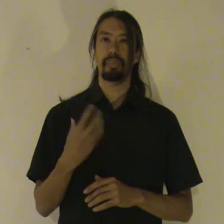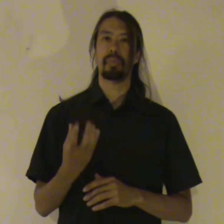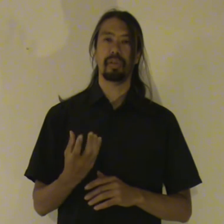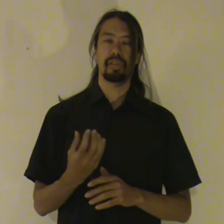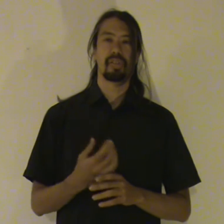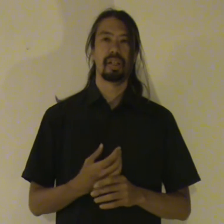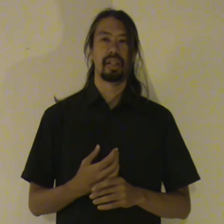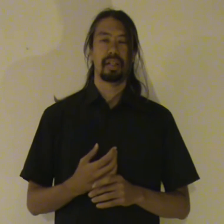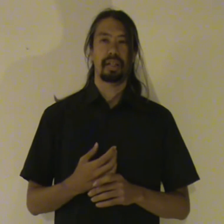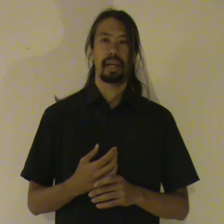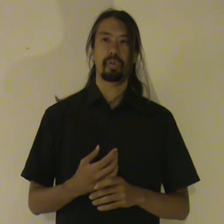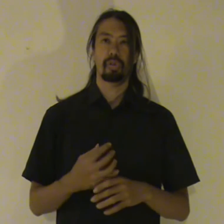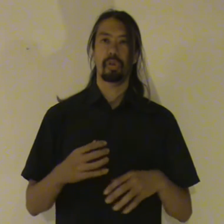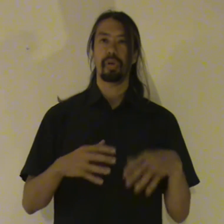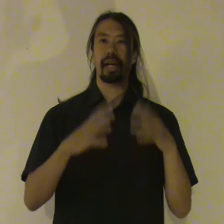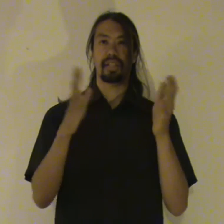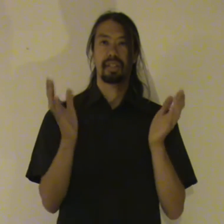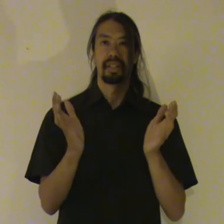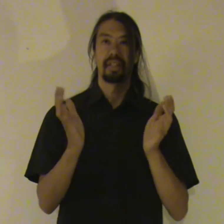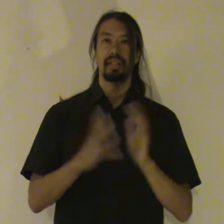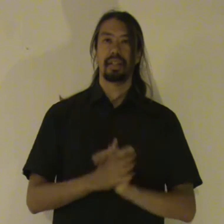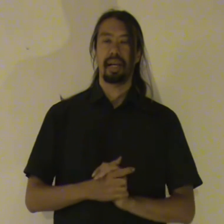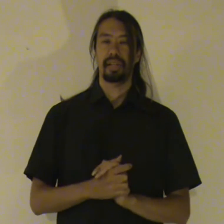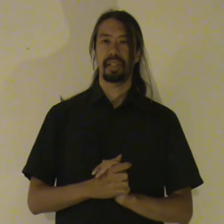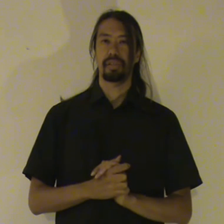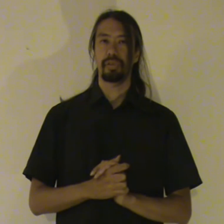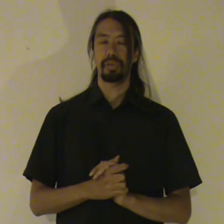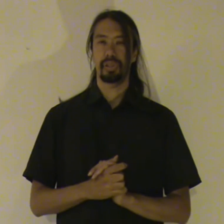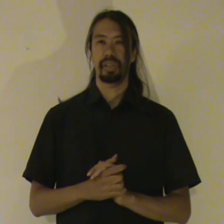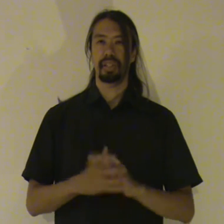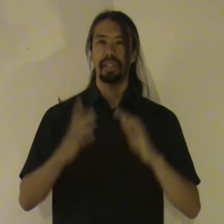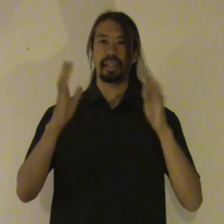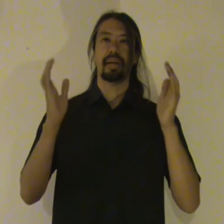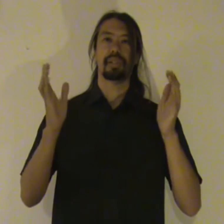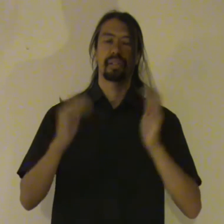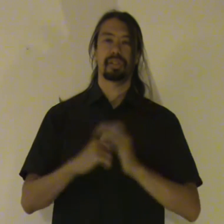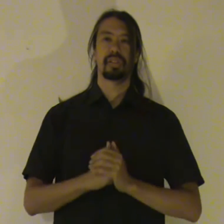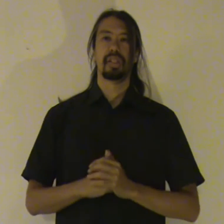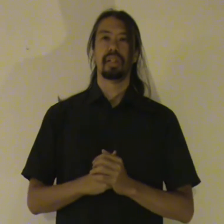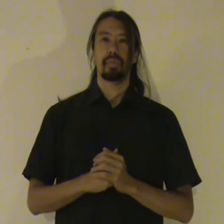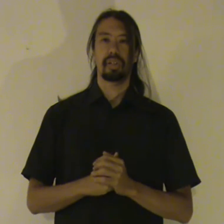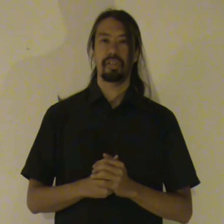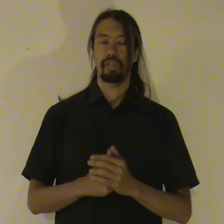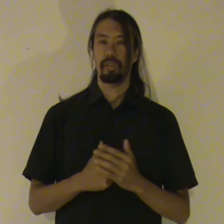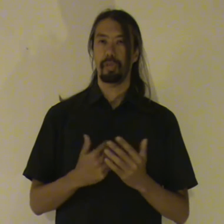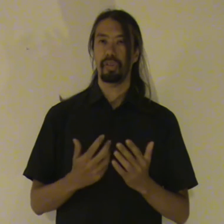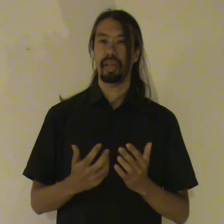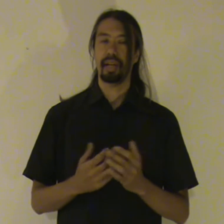memories. They also create energetic futures. Energetic images. Which a sensitive person can